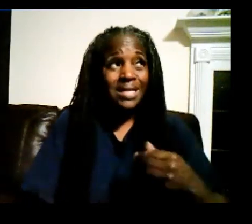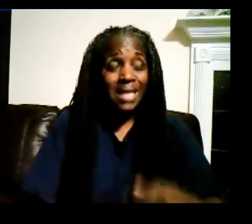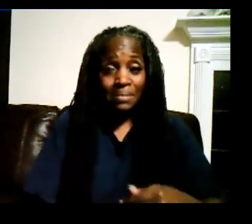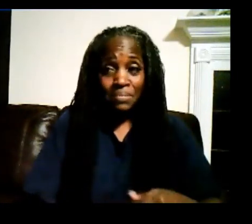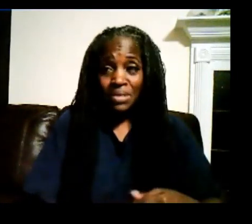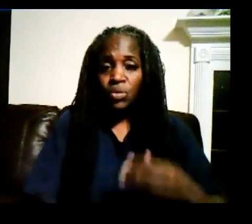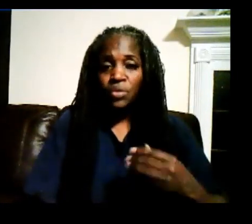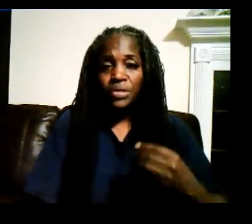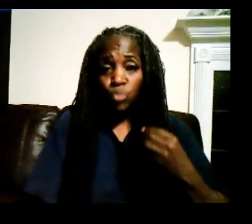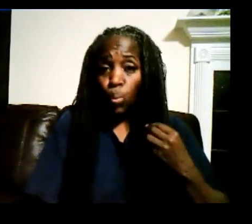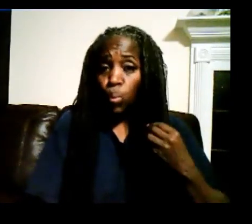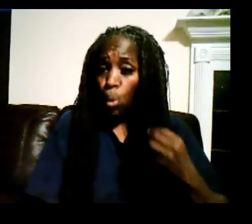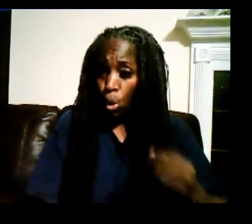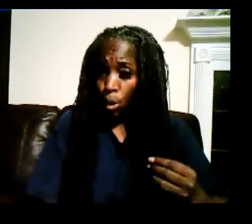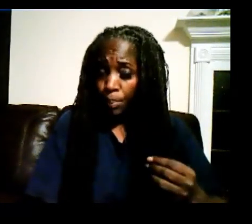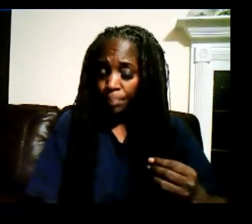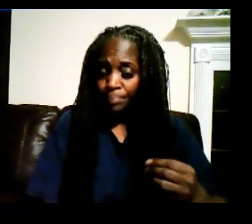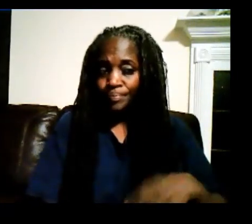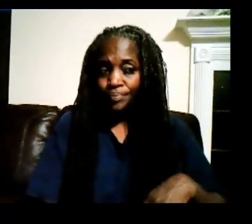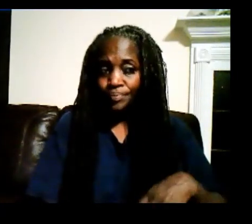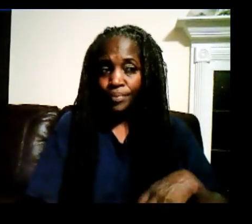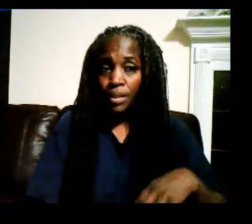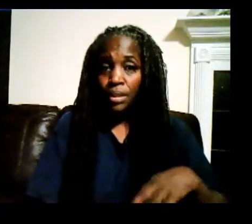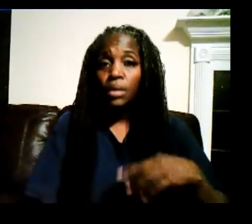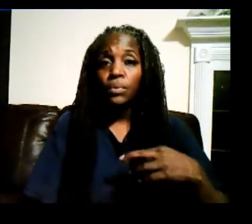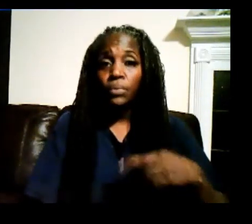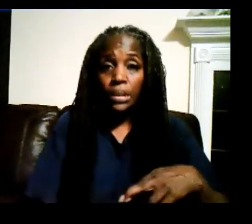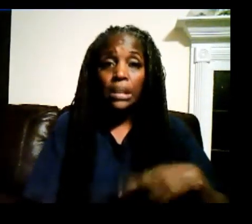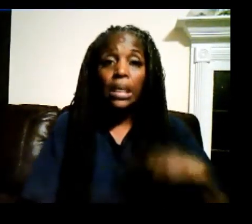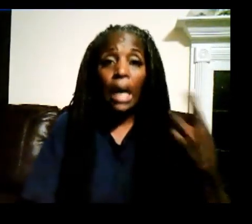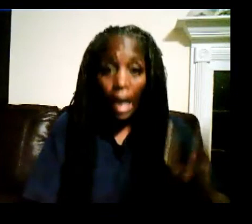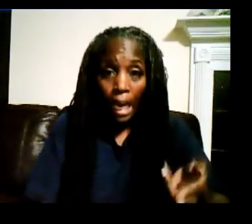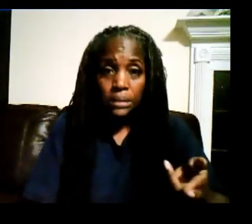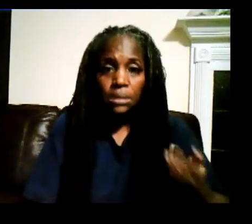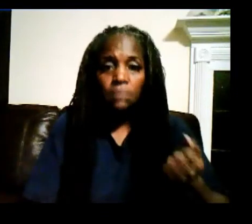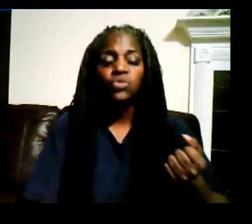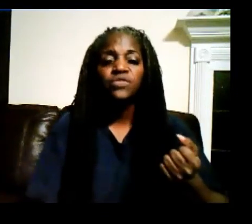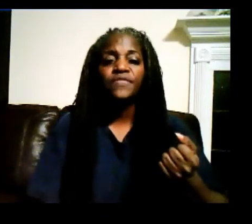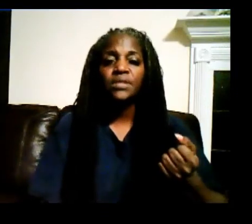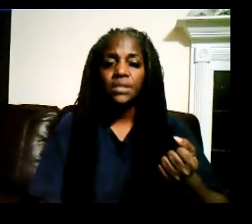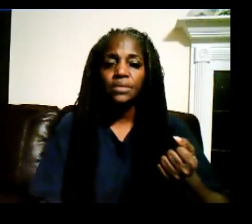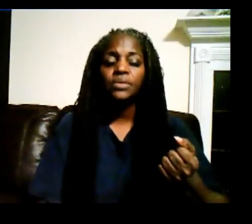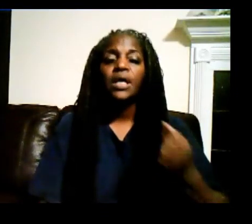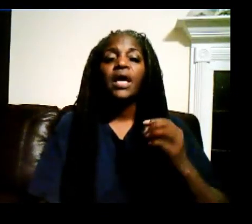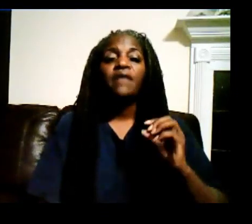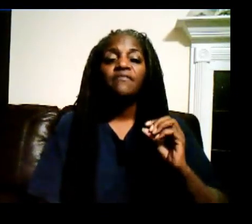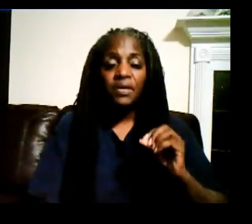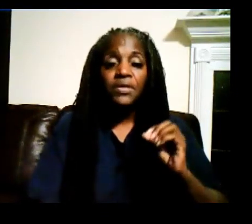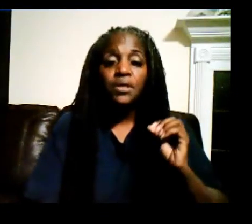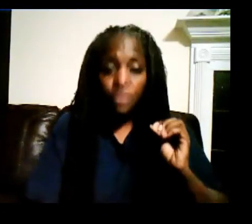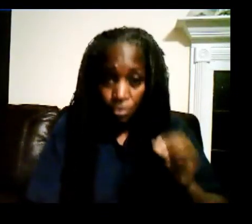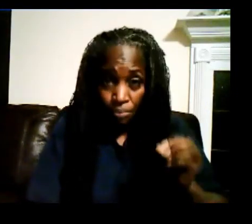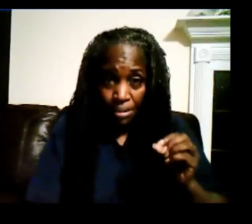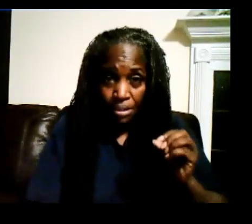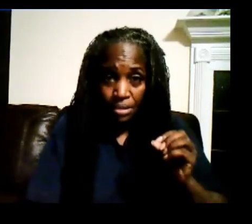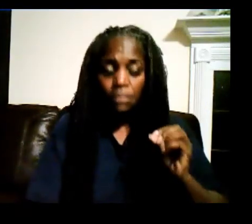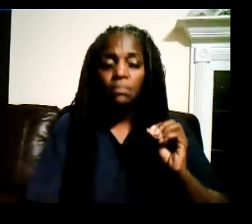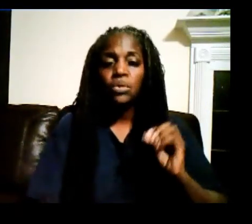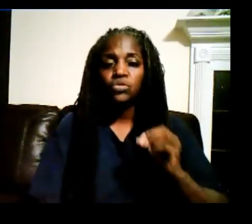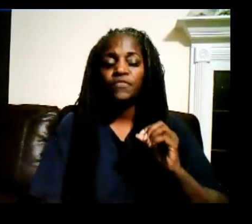climate where it's warm, really hot most of the year, very humid most of